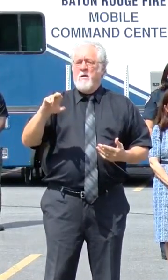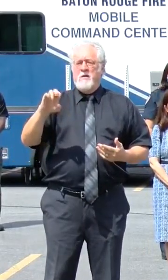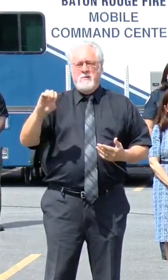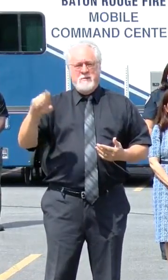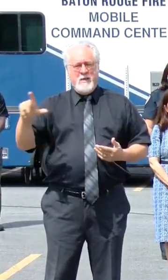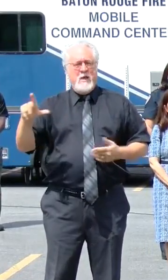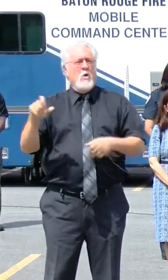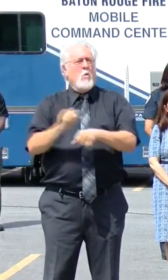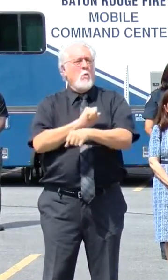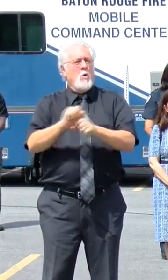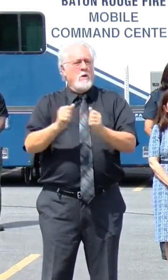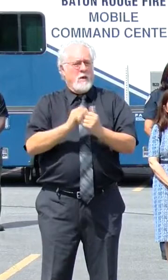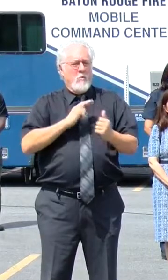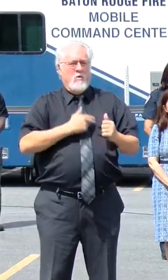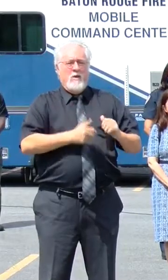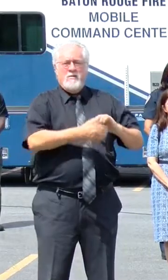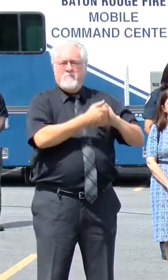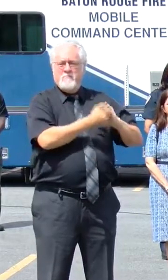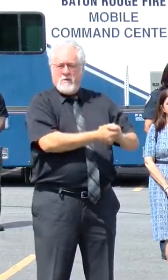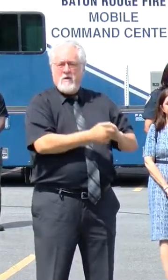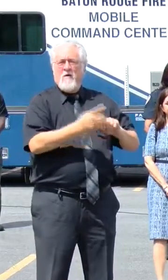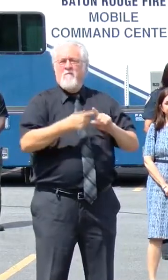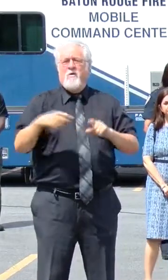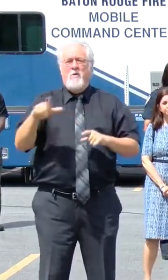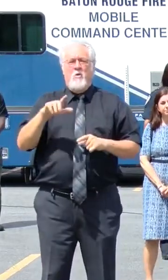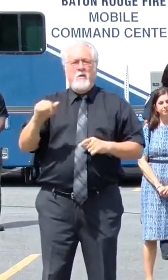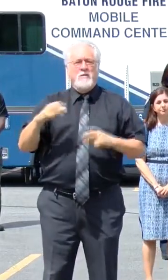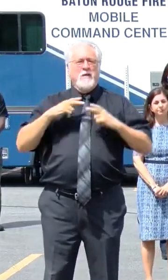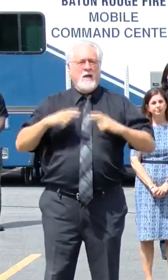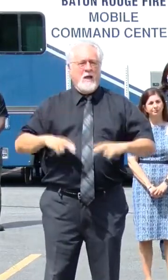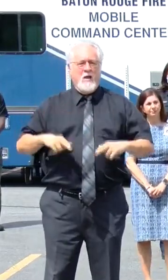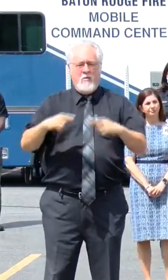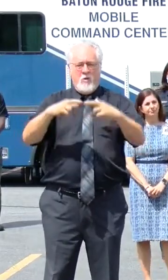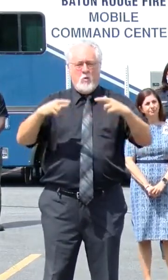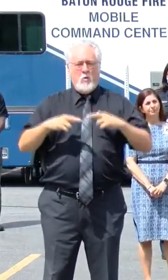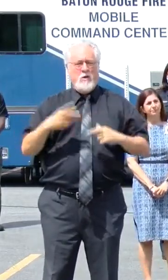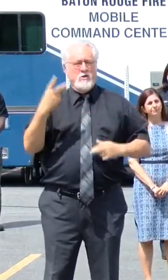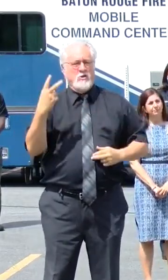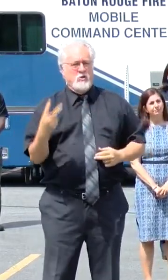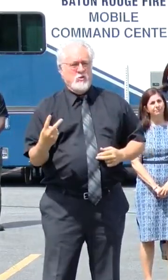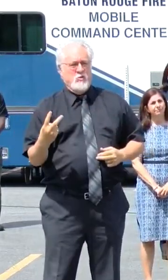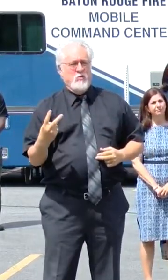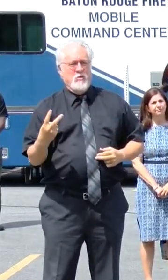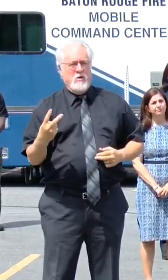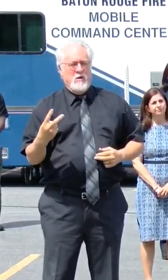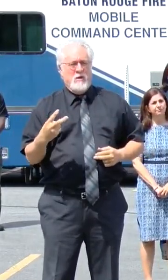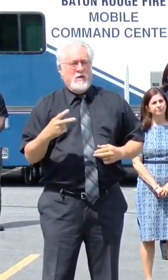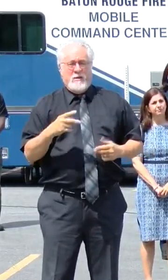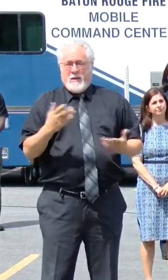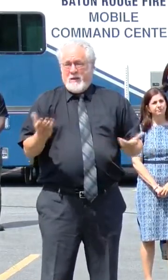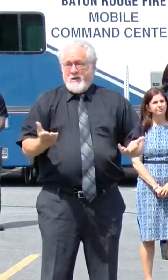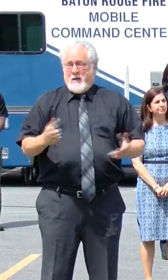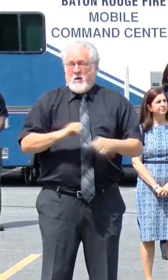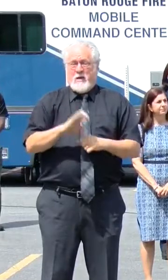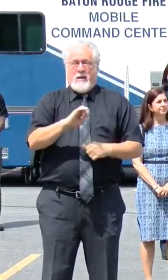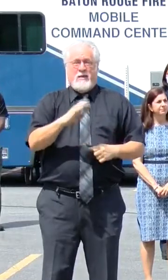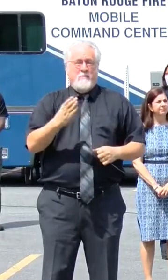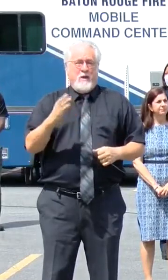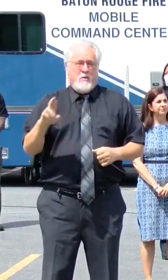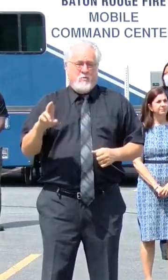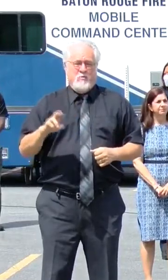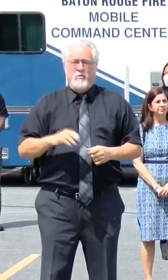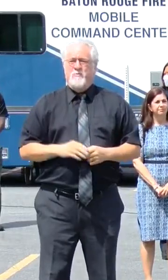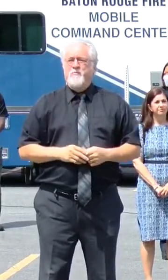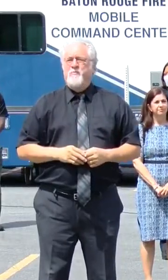working with us hand-in-hand from Louisiana Health Region 2, which is centered here in East Baton Rouge